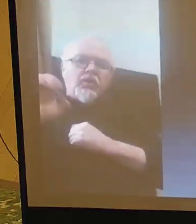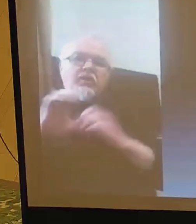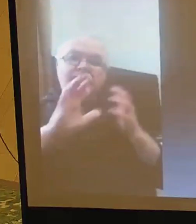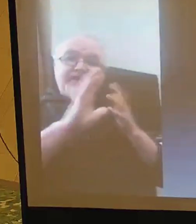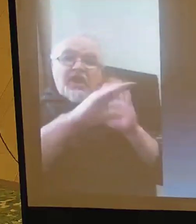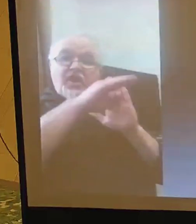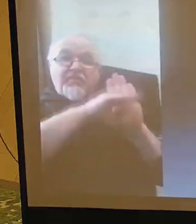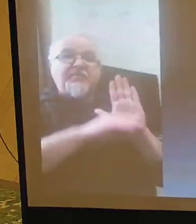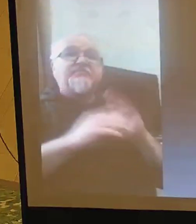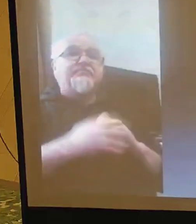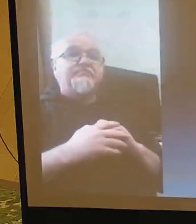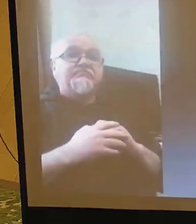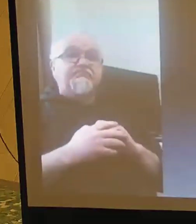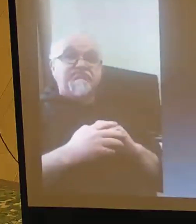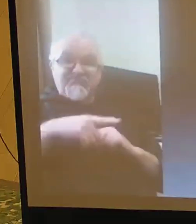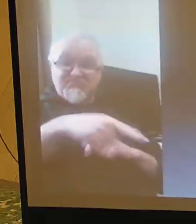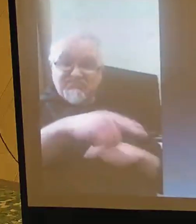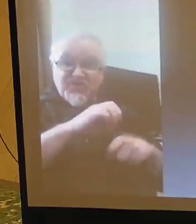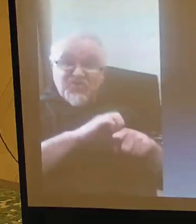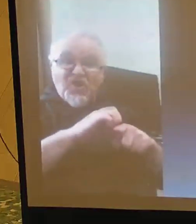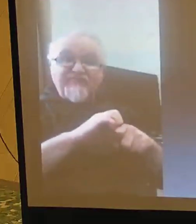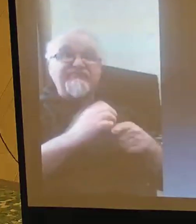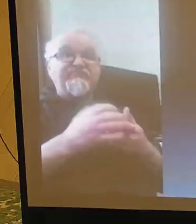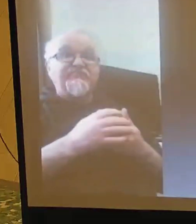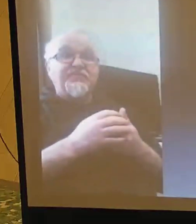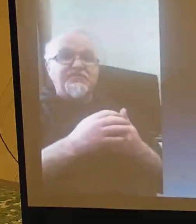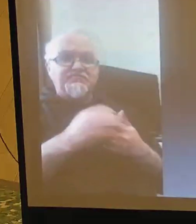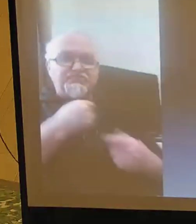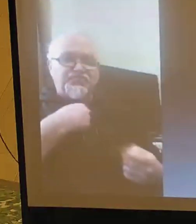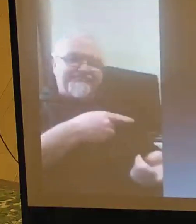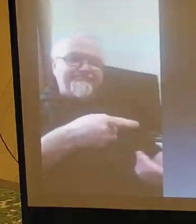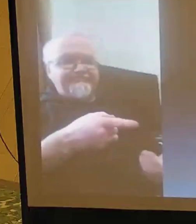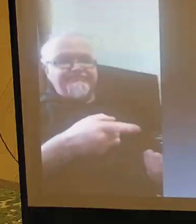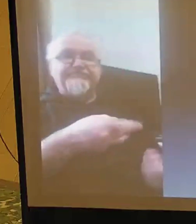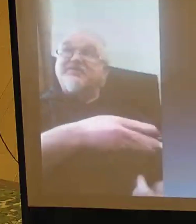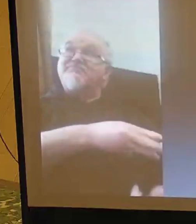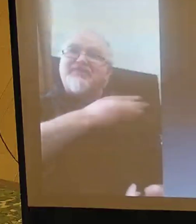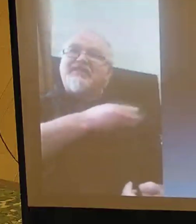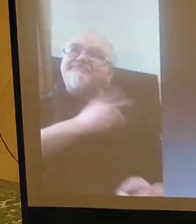was enough to please God?